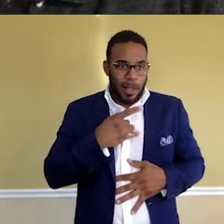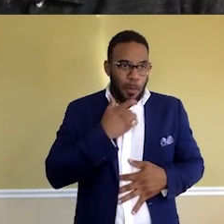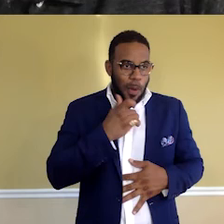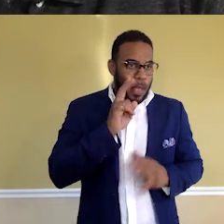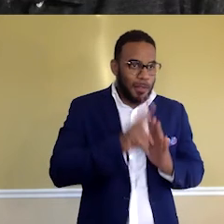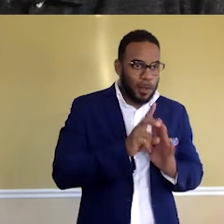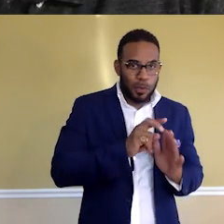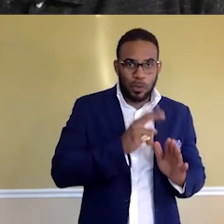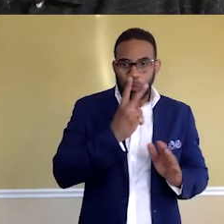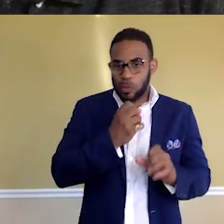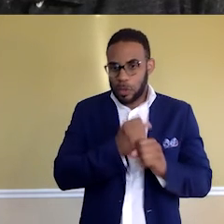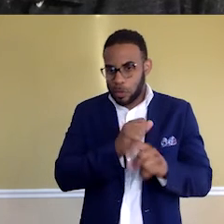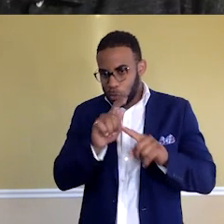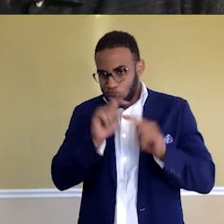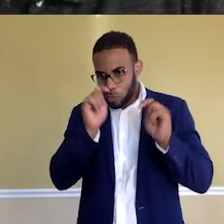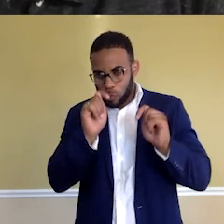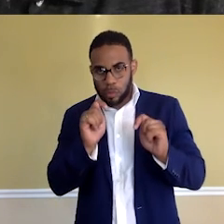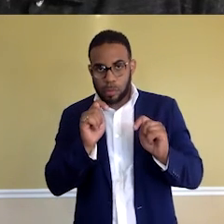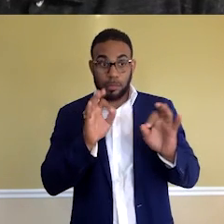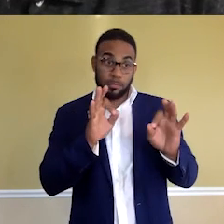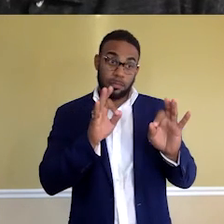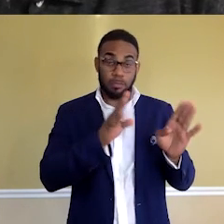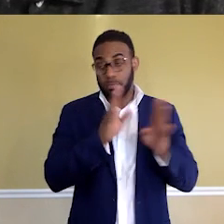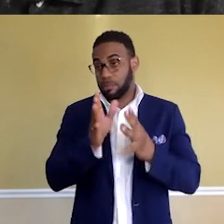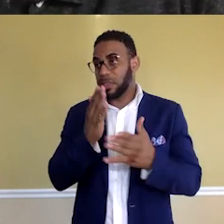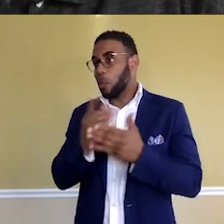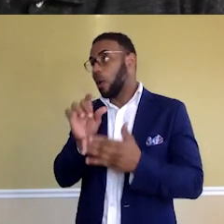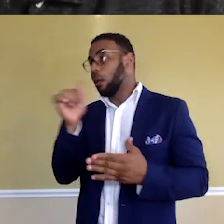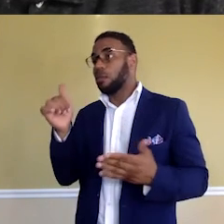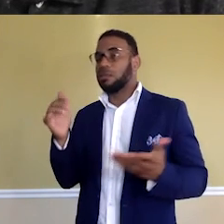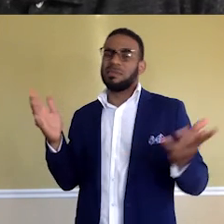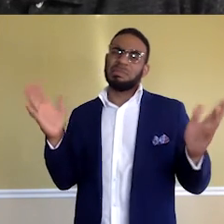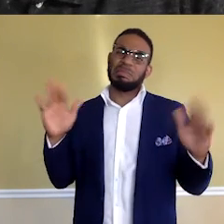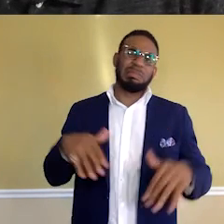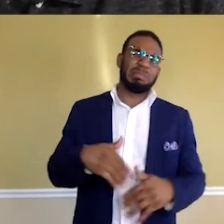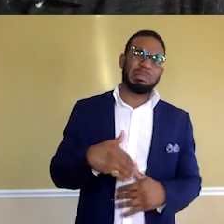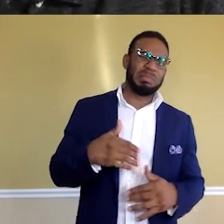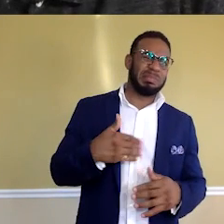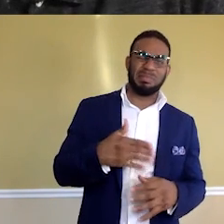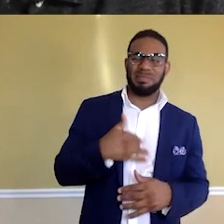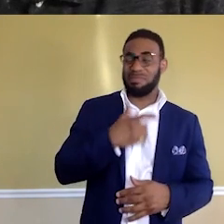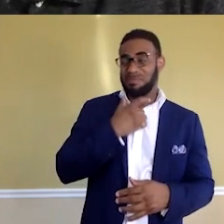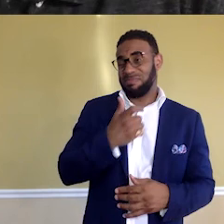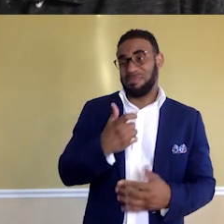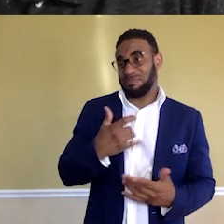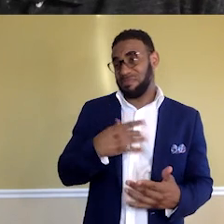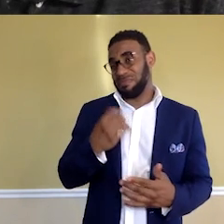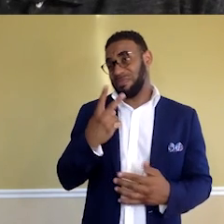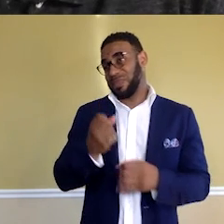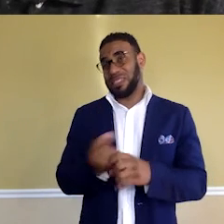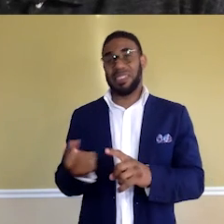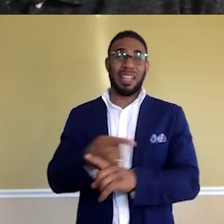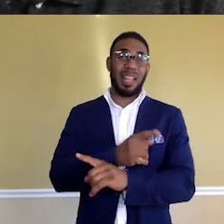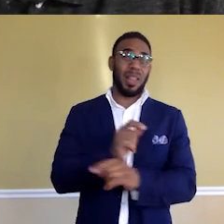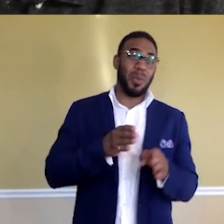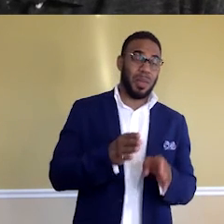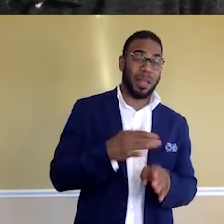tutorials and I grab the concept at once. Someone else might decide, oh, I have to actually read a tutorial in the form of text and not just to watch the video.